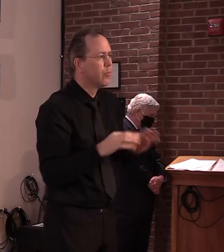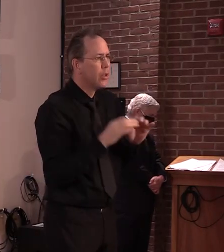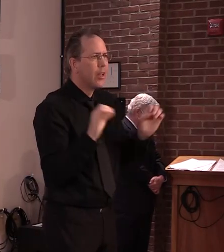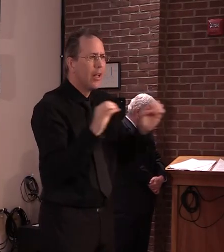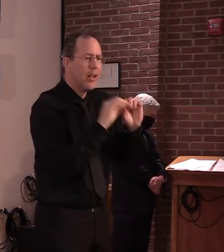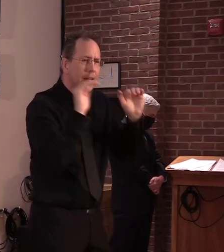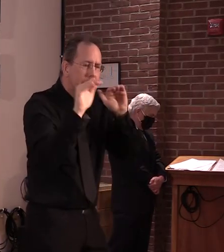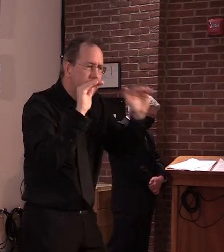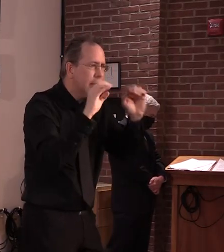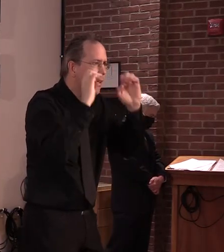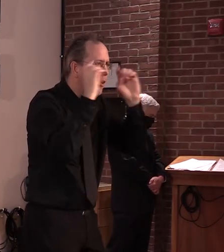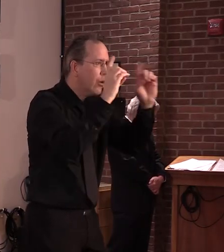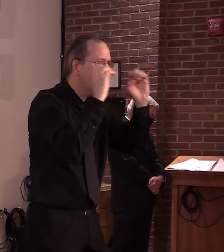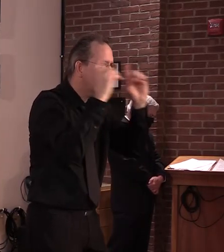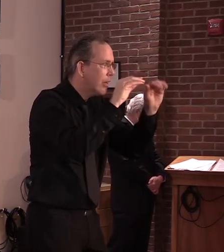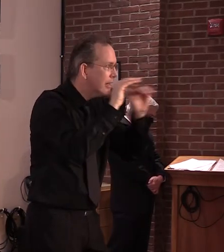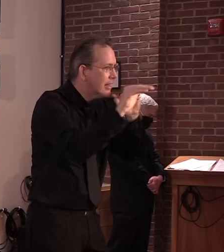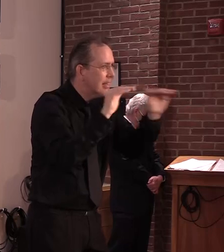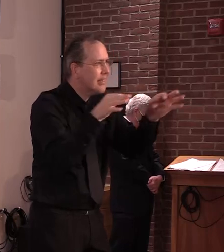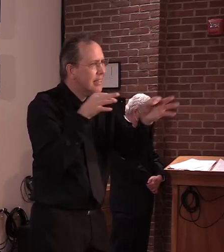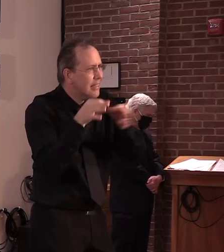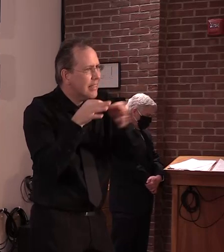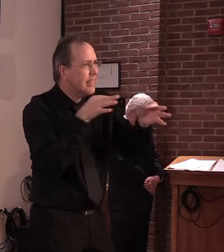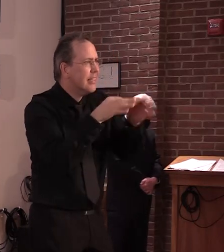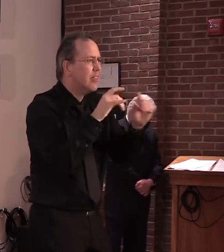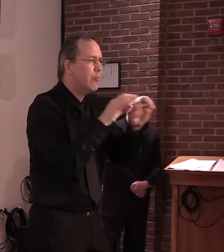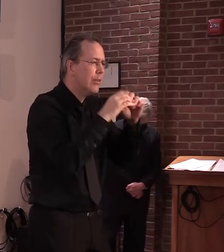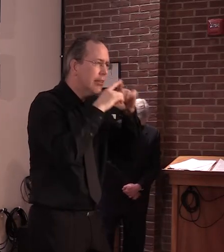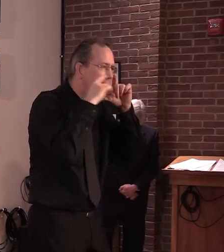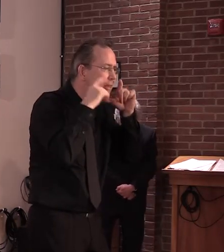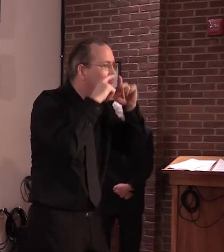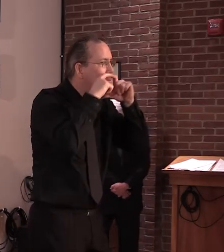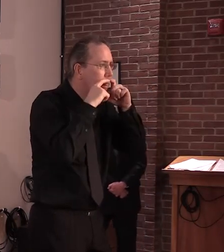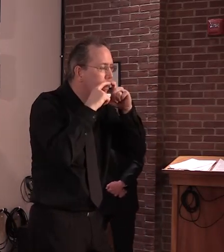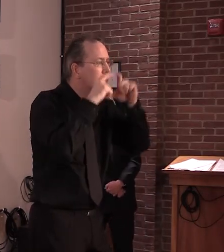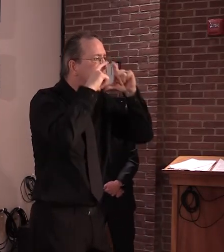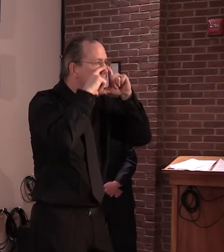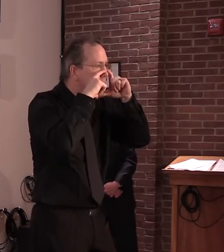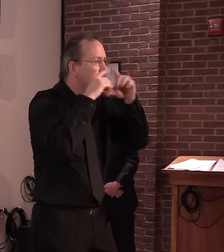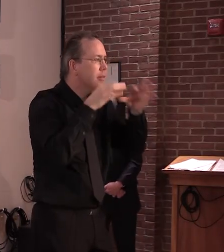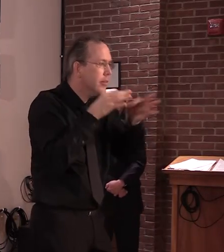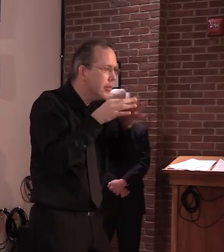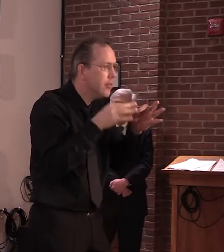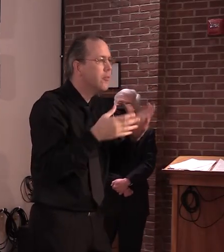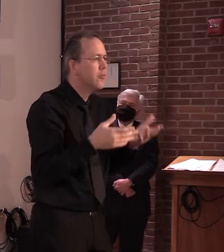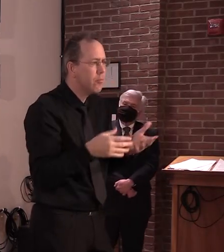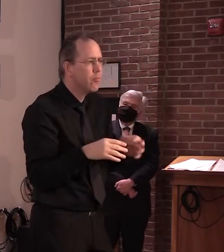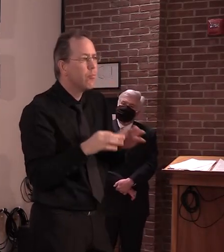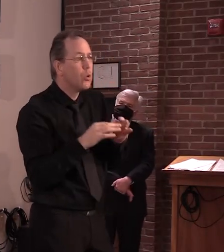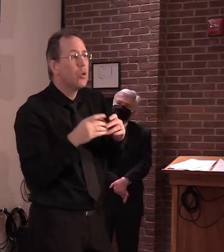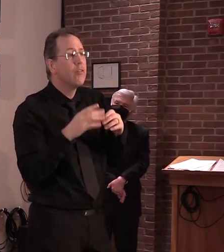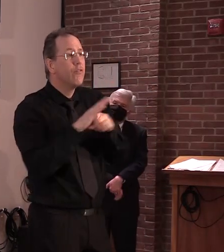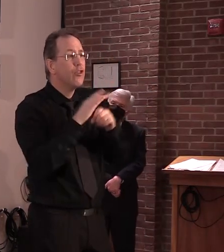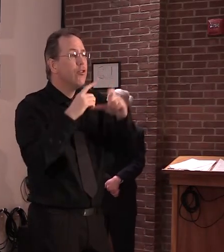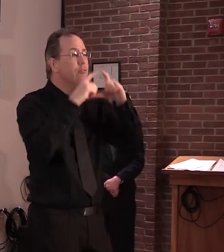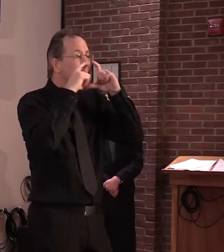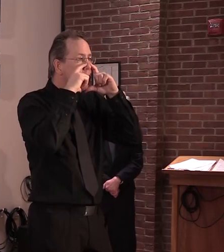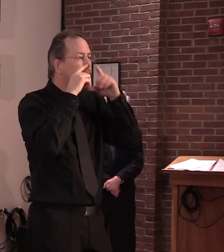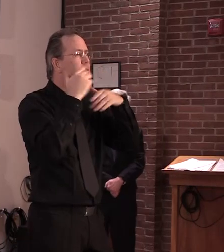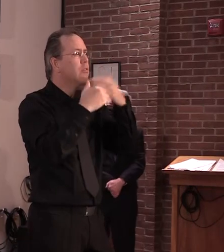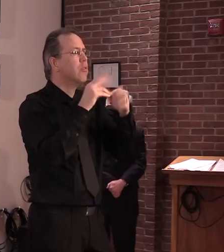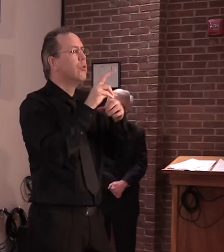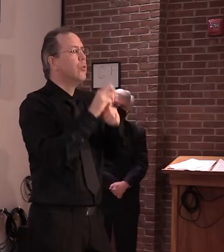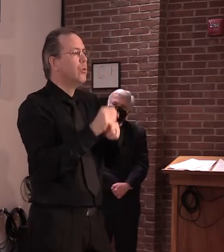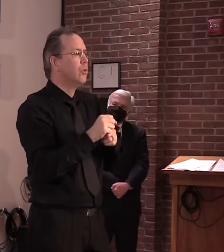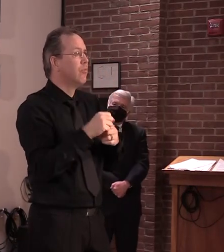approach. Vermonters have done very well thus far. Our compliance rate is one of the highest in the nation as well.